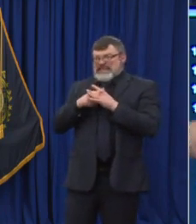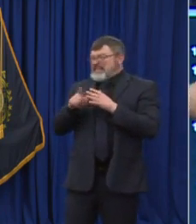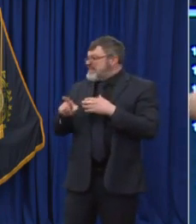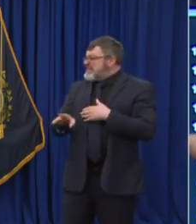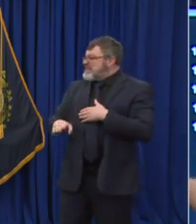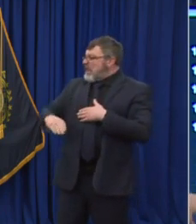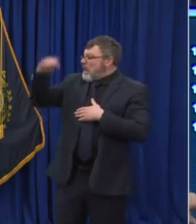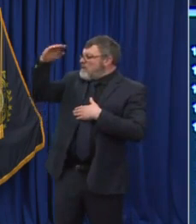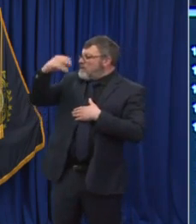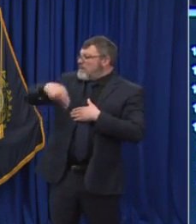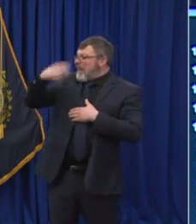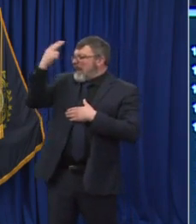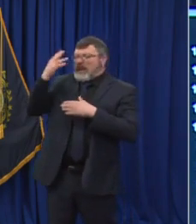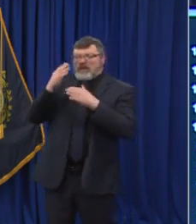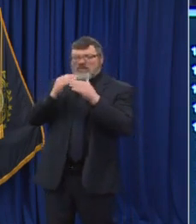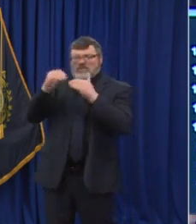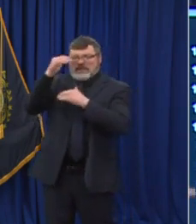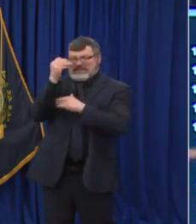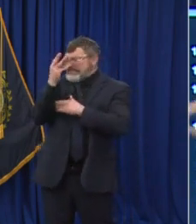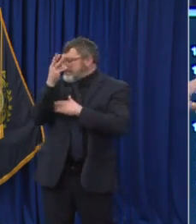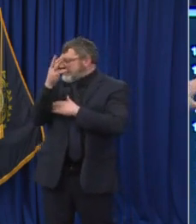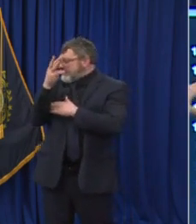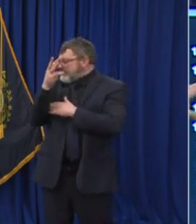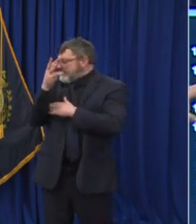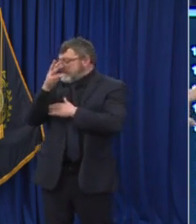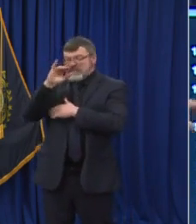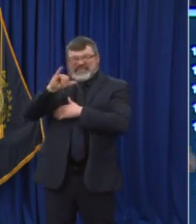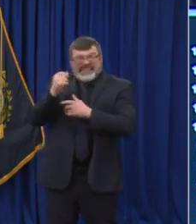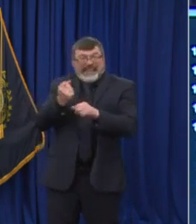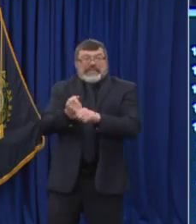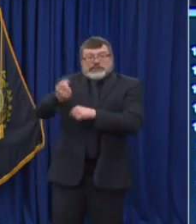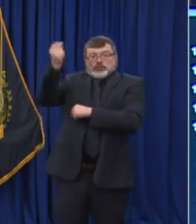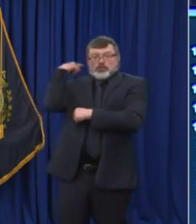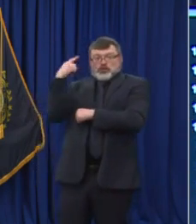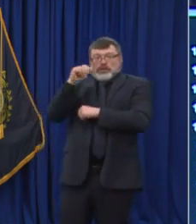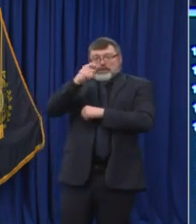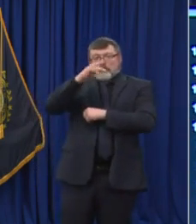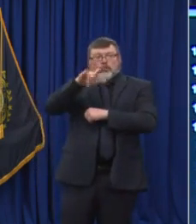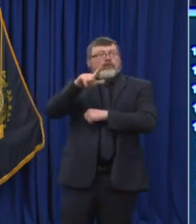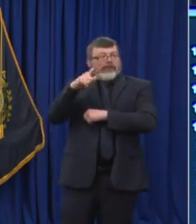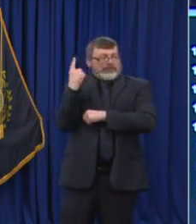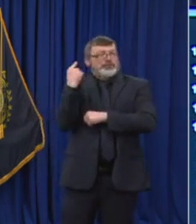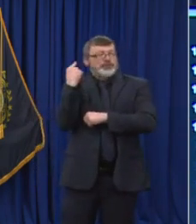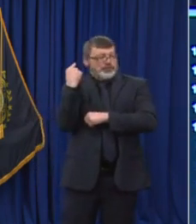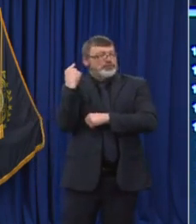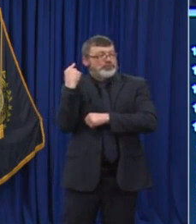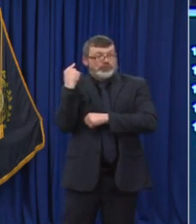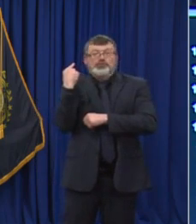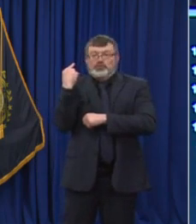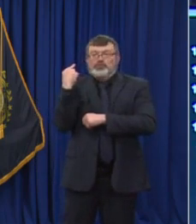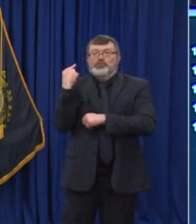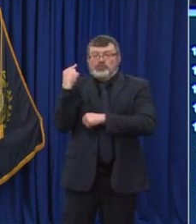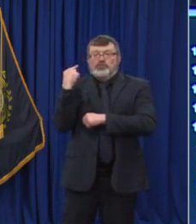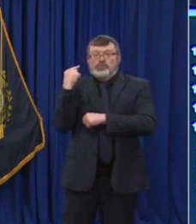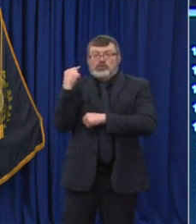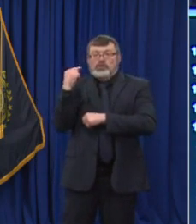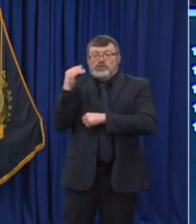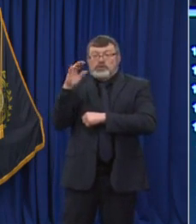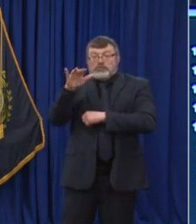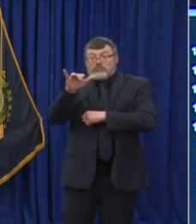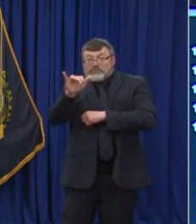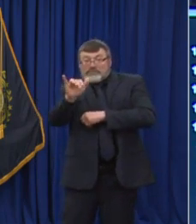spring was our big surge. A lot of that was also due to the fact that, you know, we weren't at the time, didn't have the ability to even test